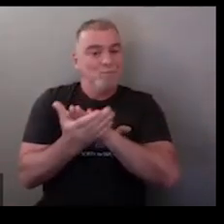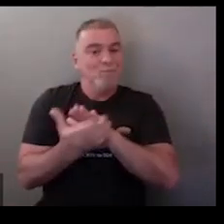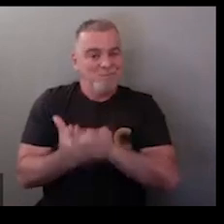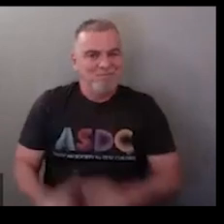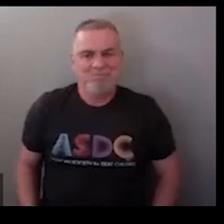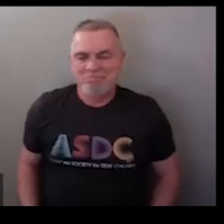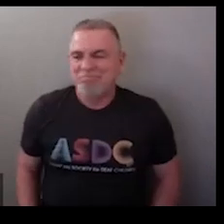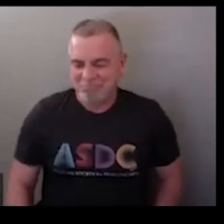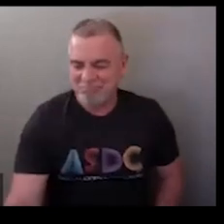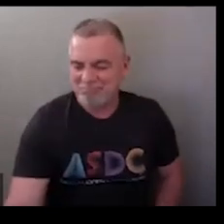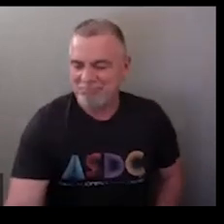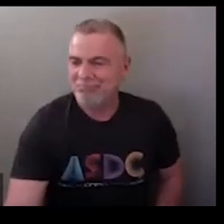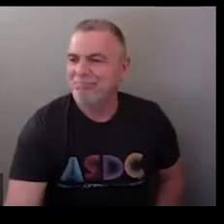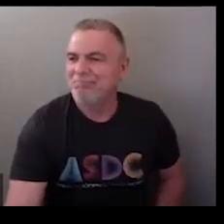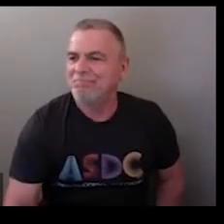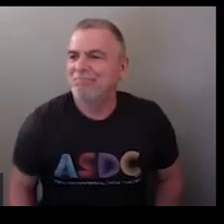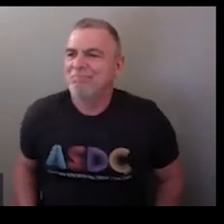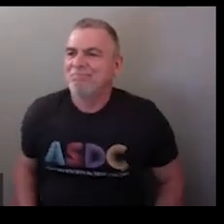and the sign that says school